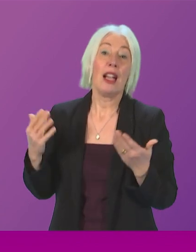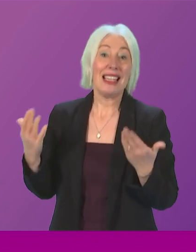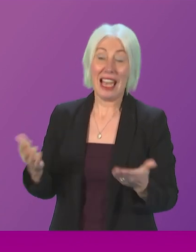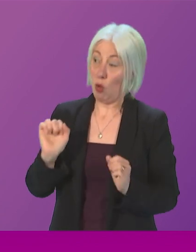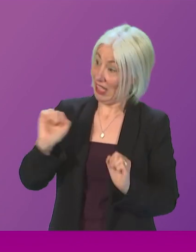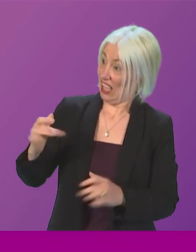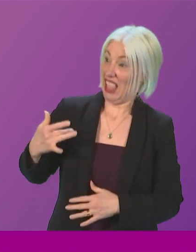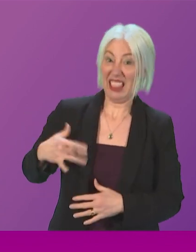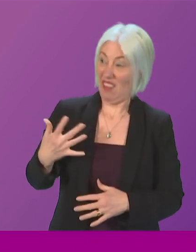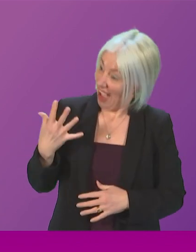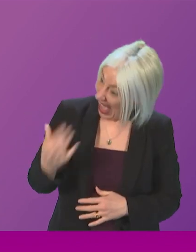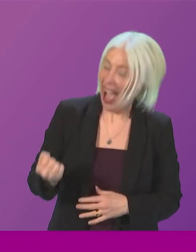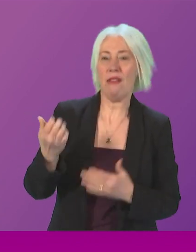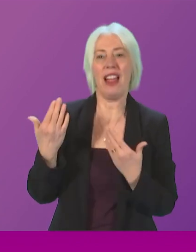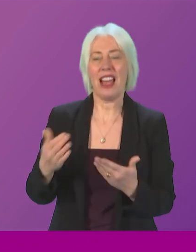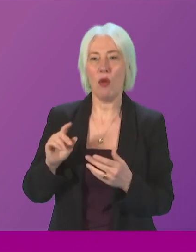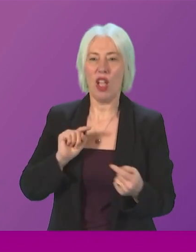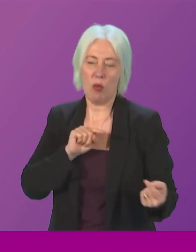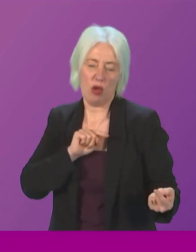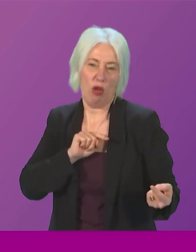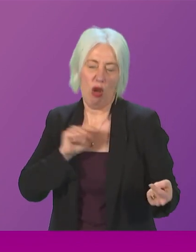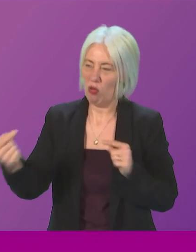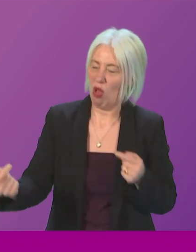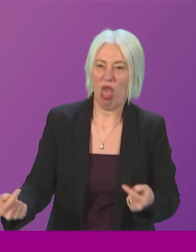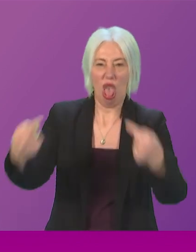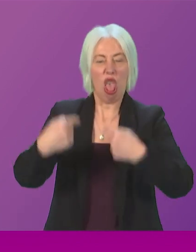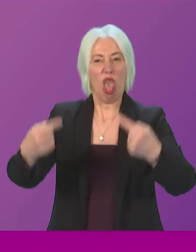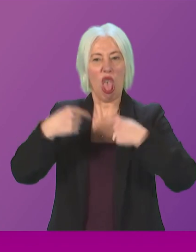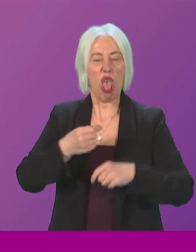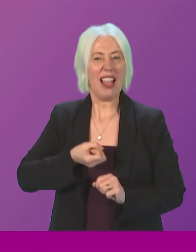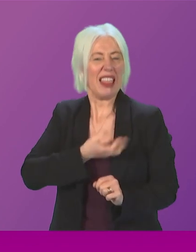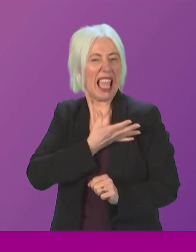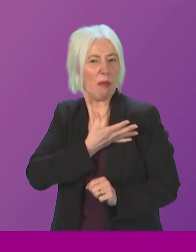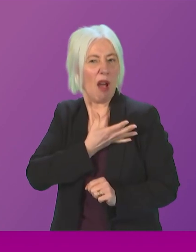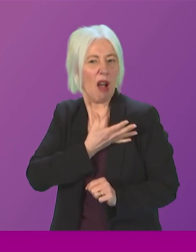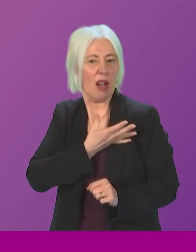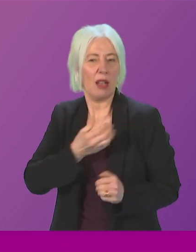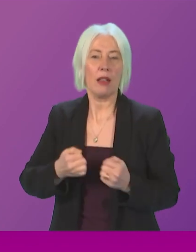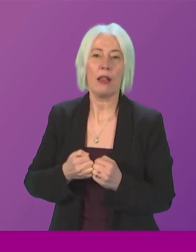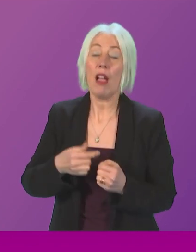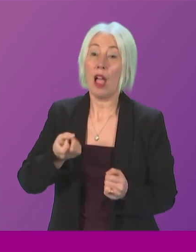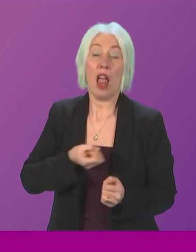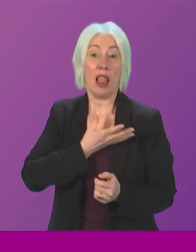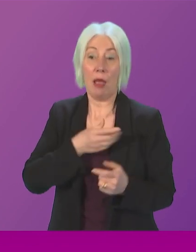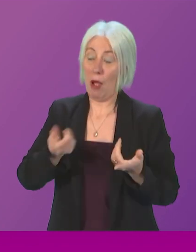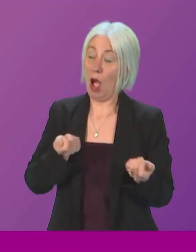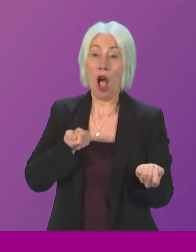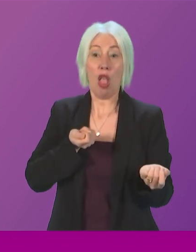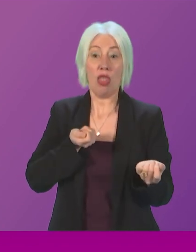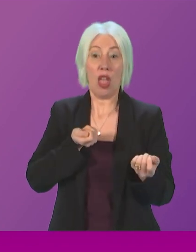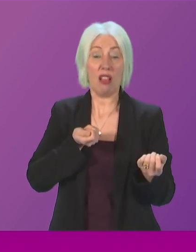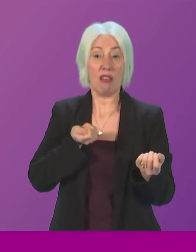life when it comes to attacking the Labour Party? A governing party, presenting officer, a governing party under